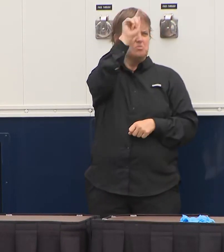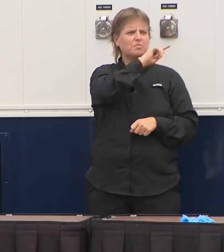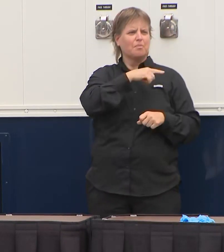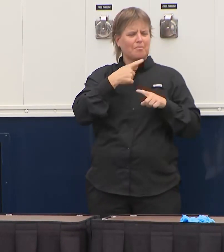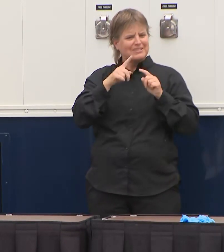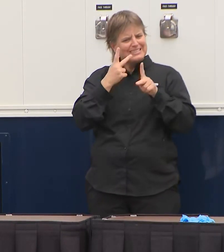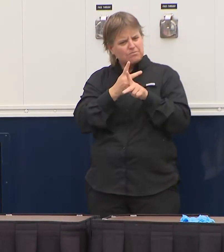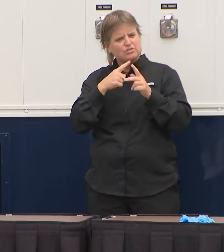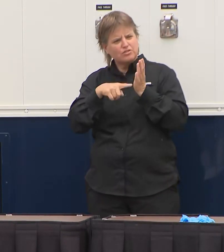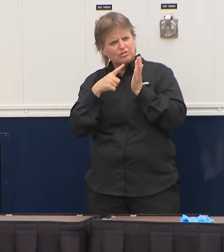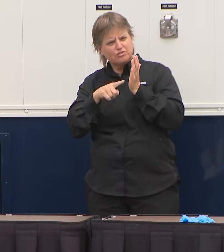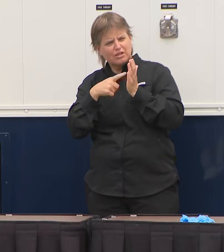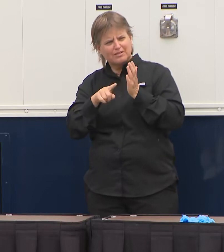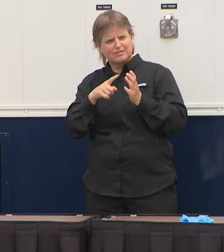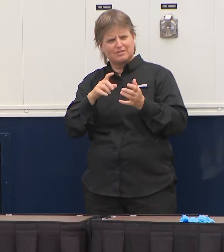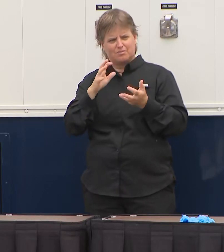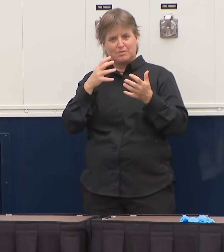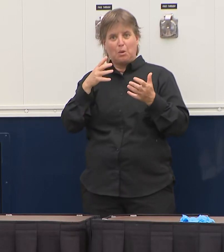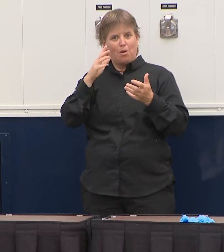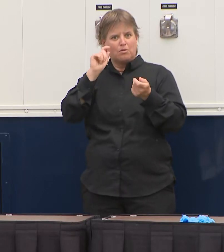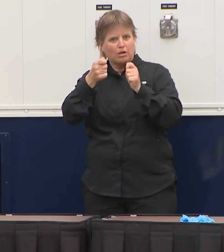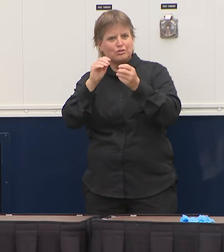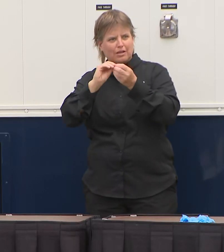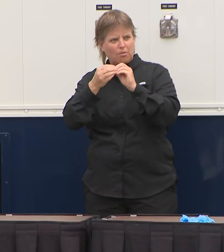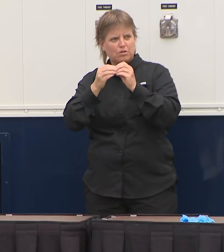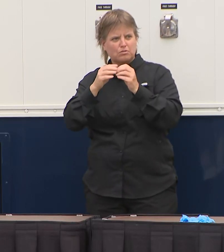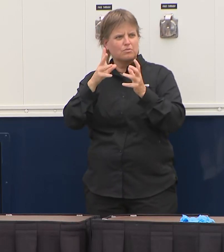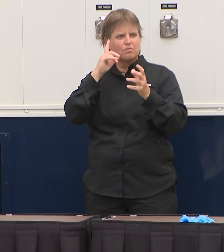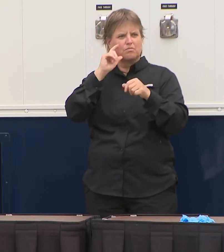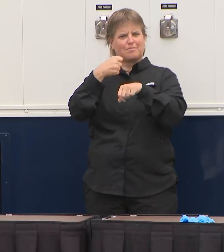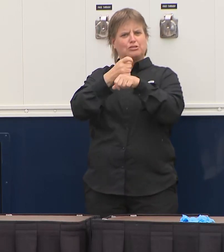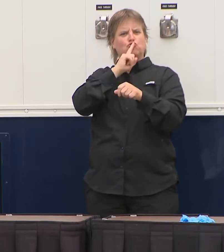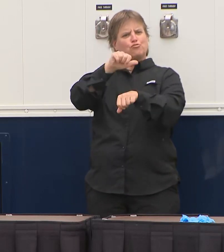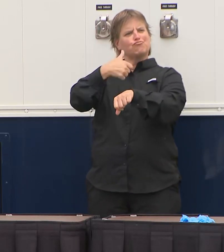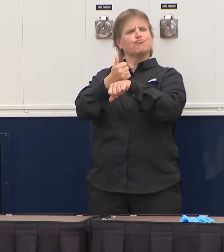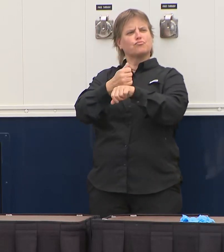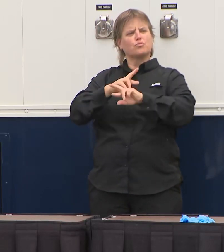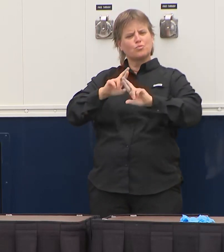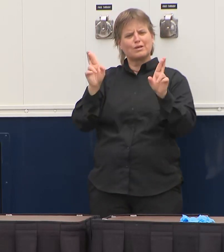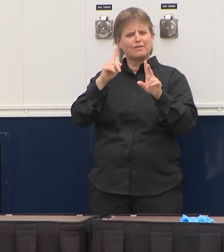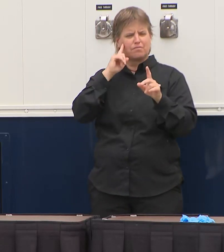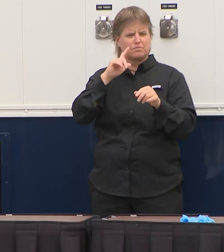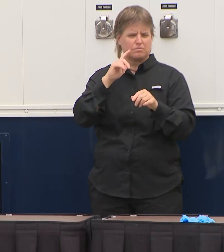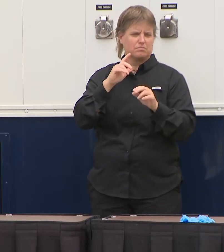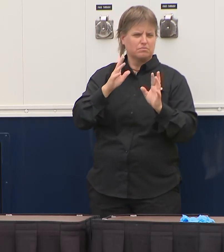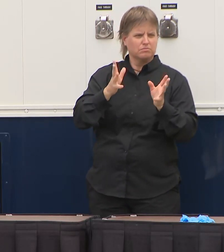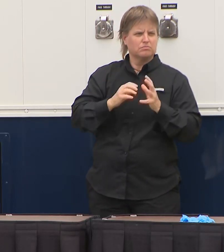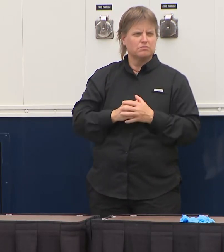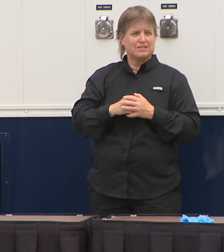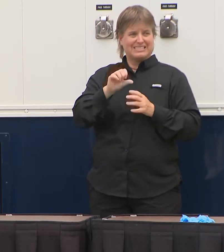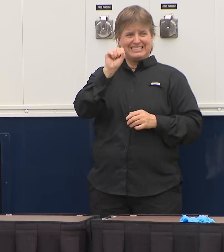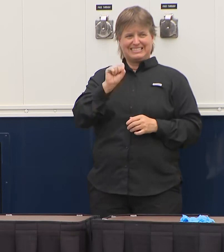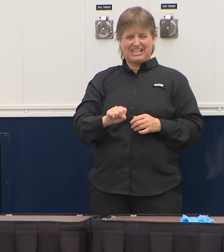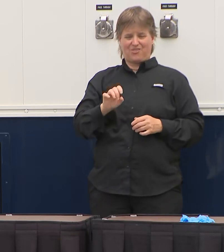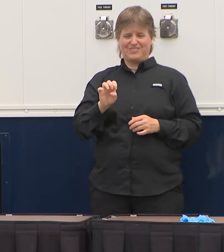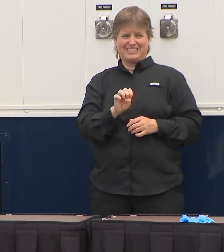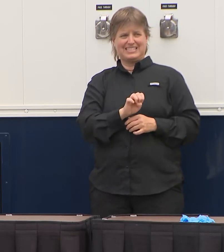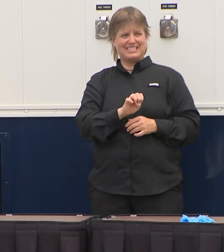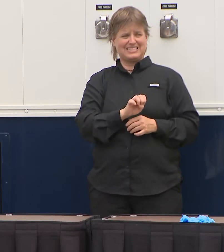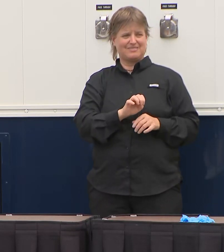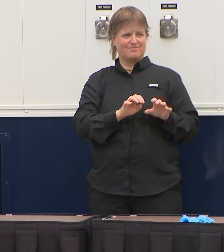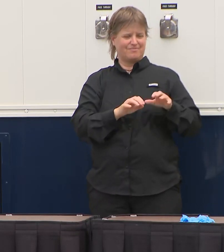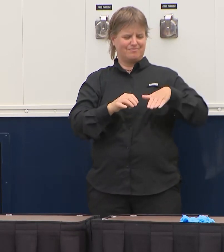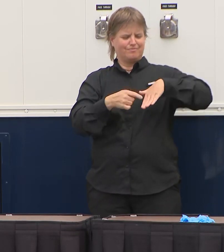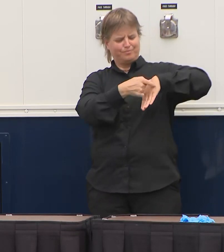then we obviously have contingencies for all over the state. But I think southeast Florida is really the one part of Florida, you know, that we've been